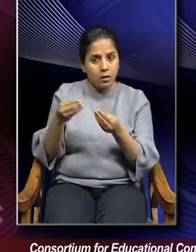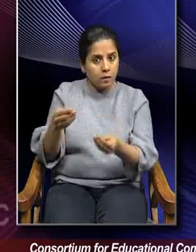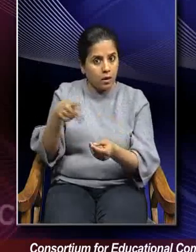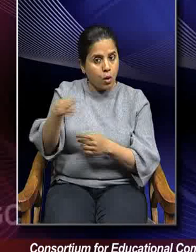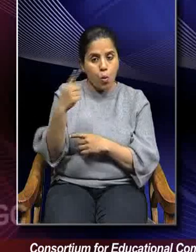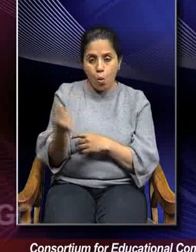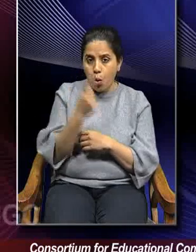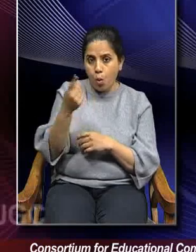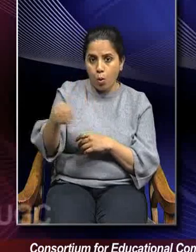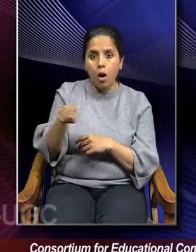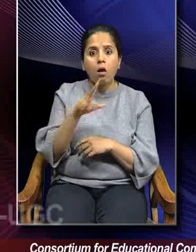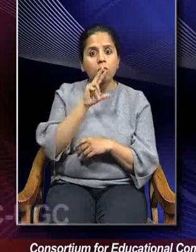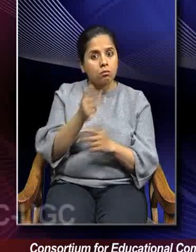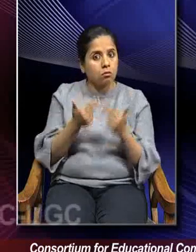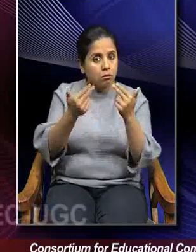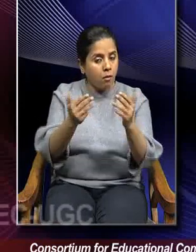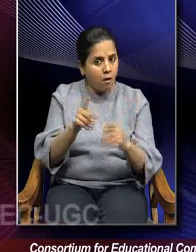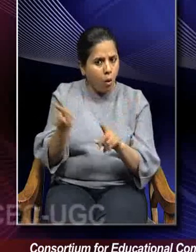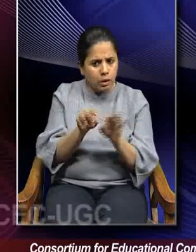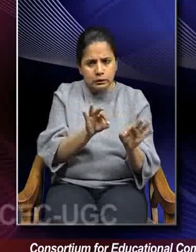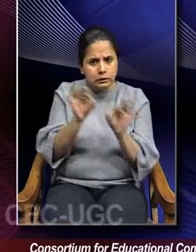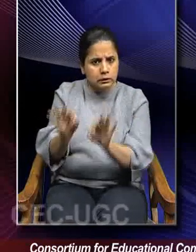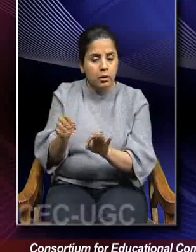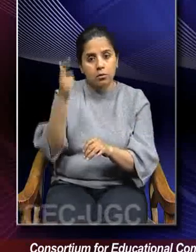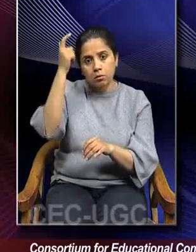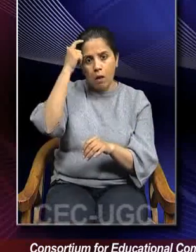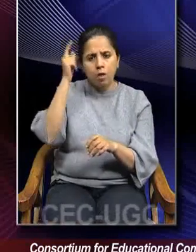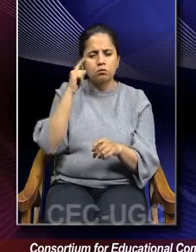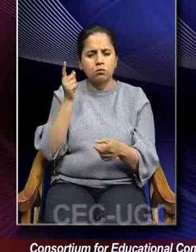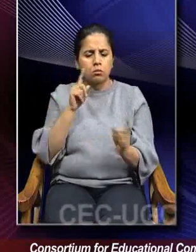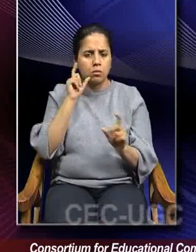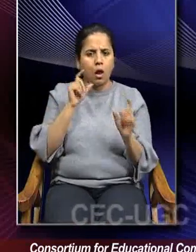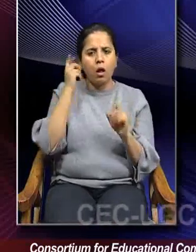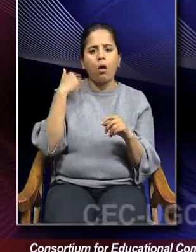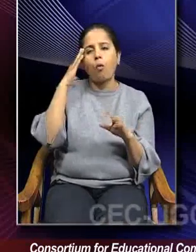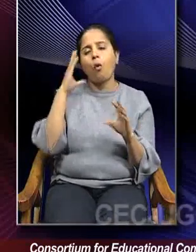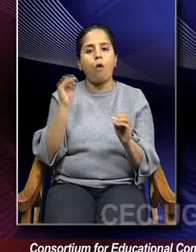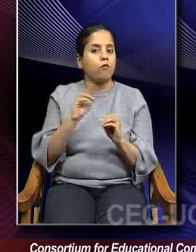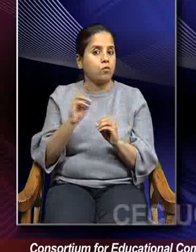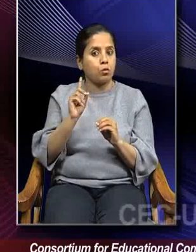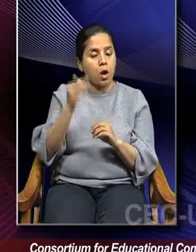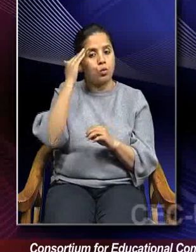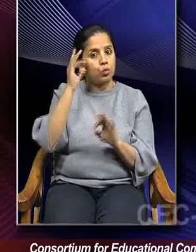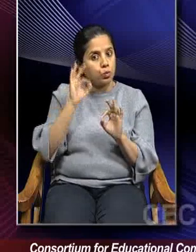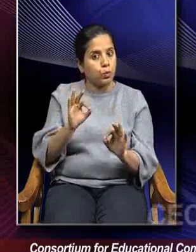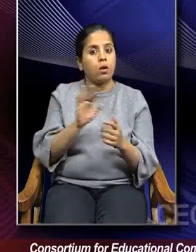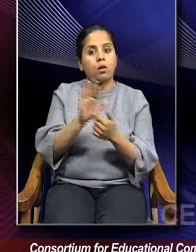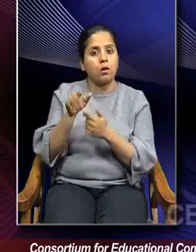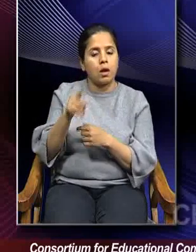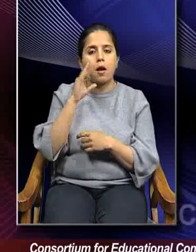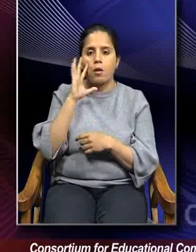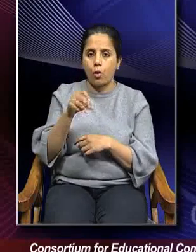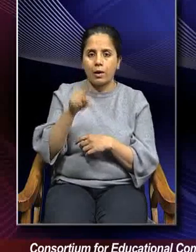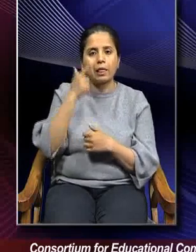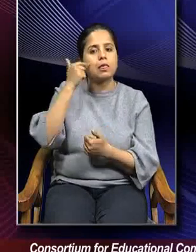only he spoke out. So, that presence of mind is another important aspect, important competence which we can